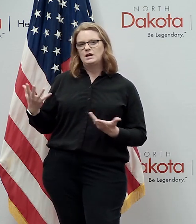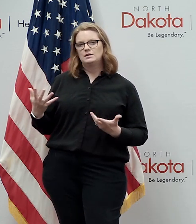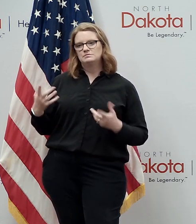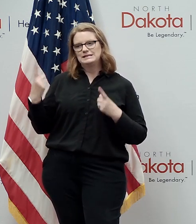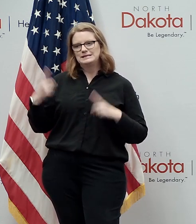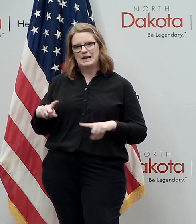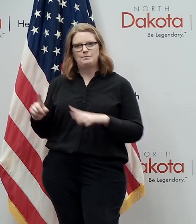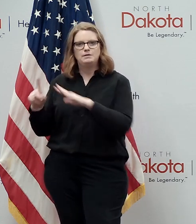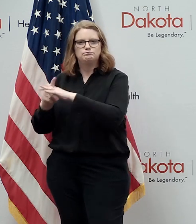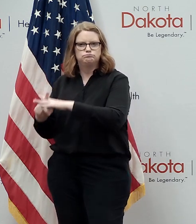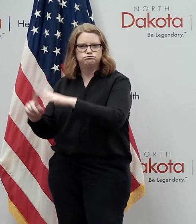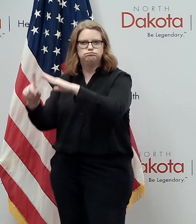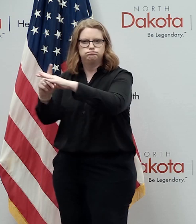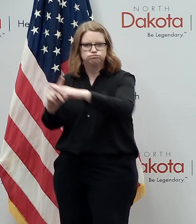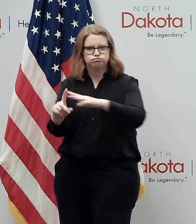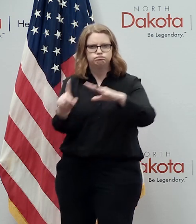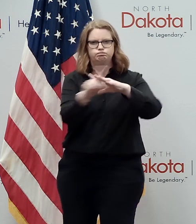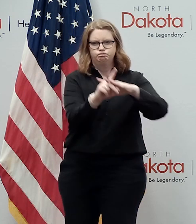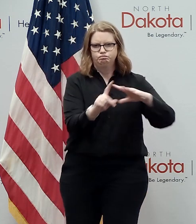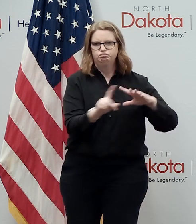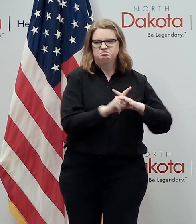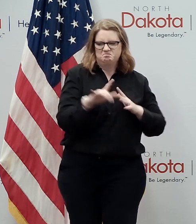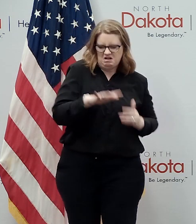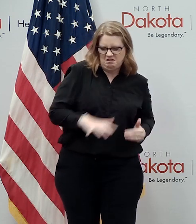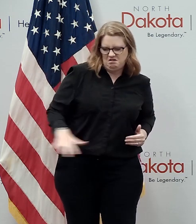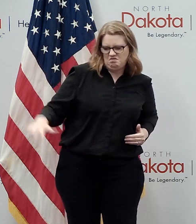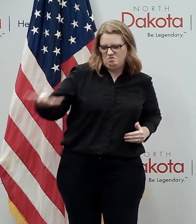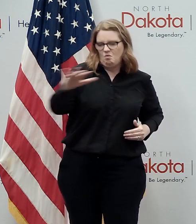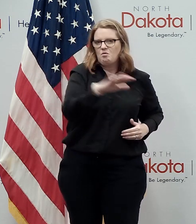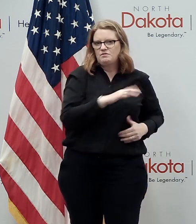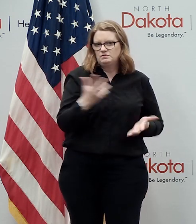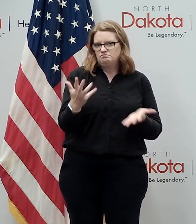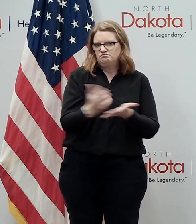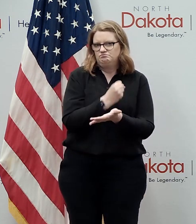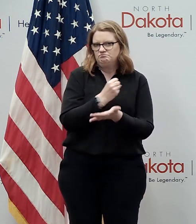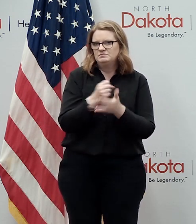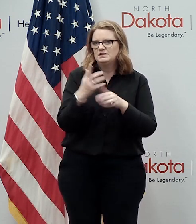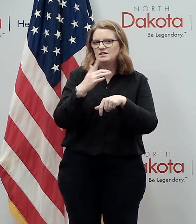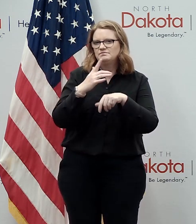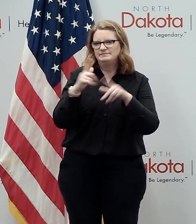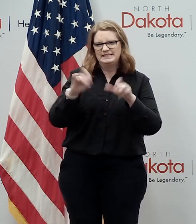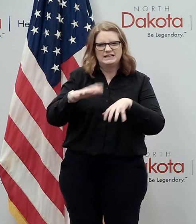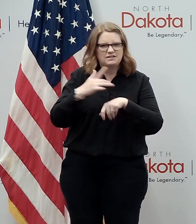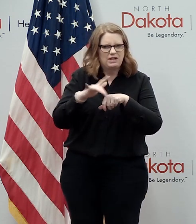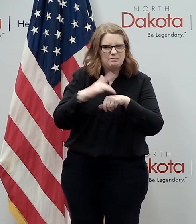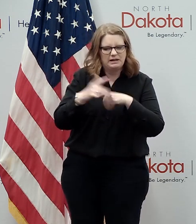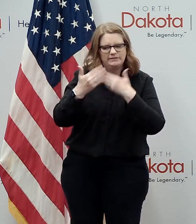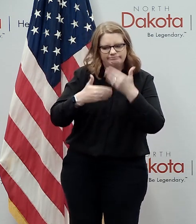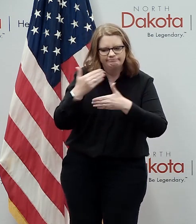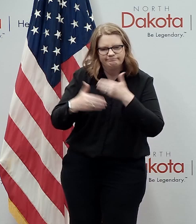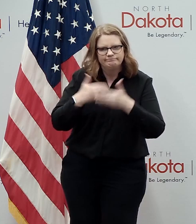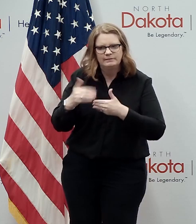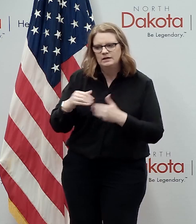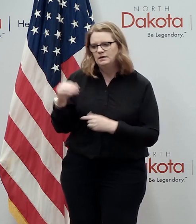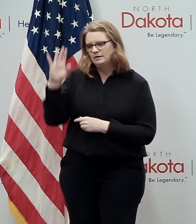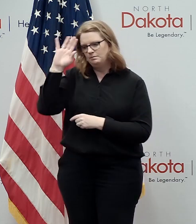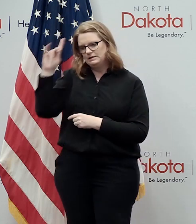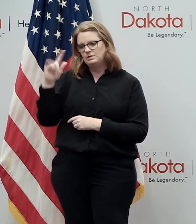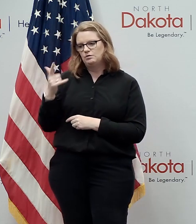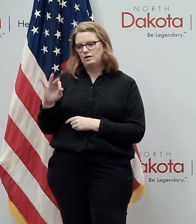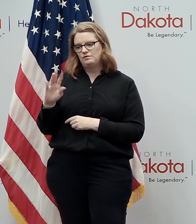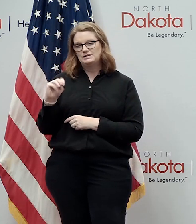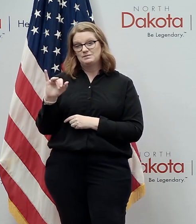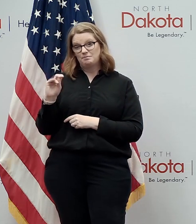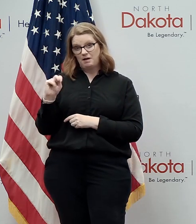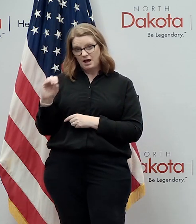state to help use that capacity that we have uh at the lab on weekends so bismarck grand forks and minot are